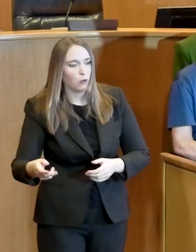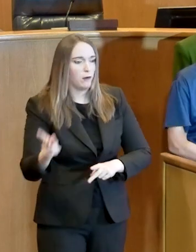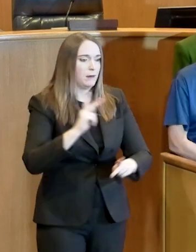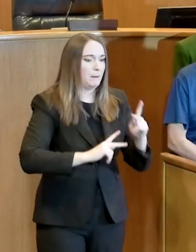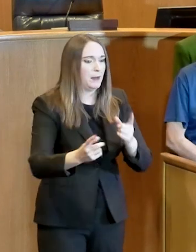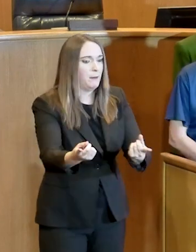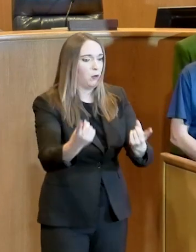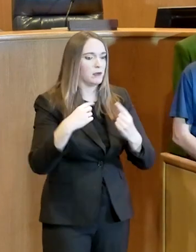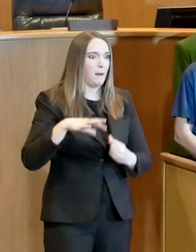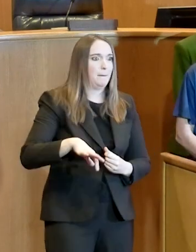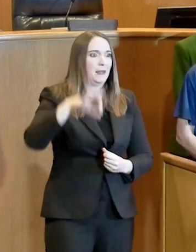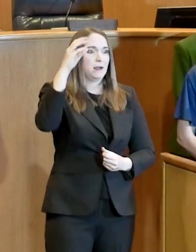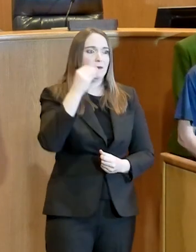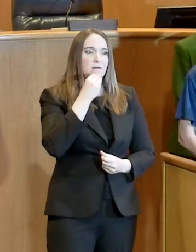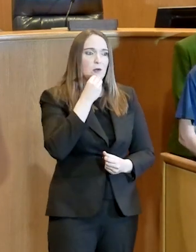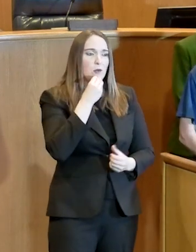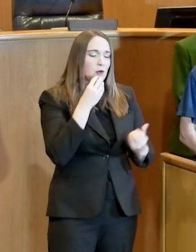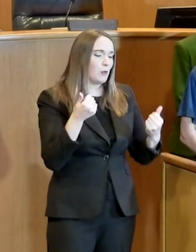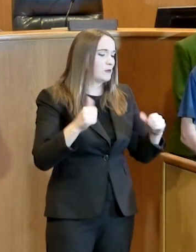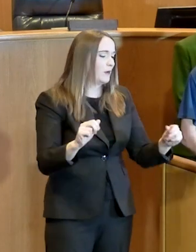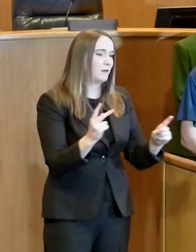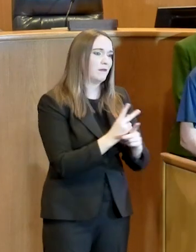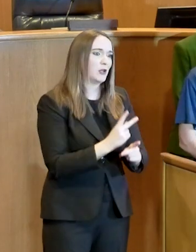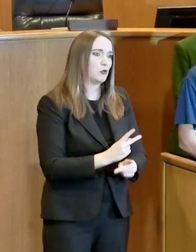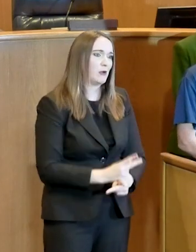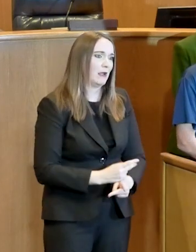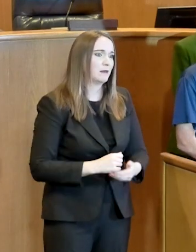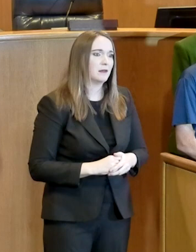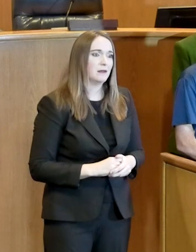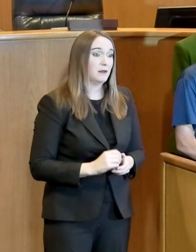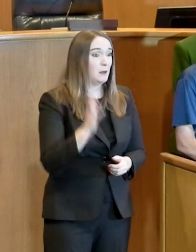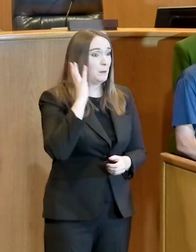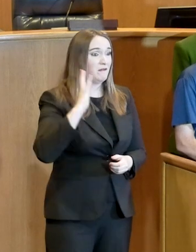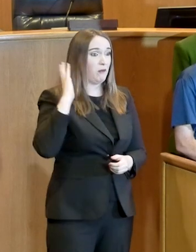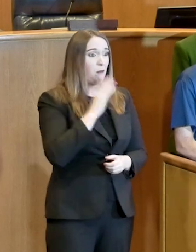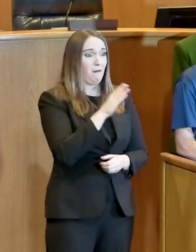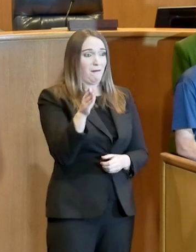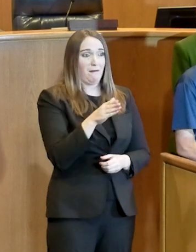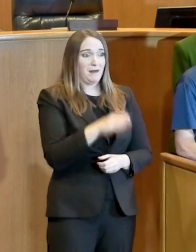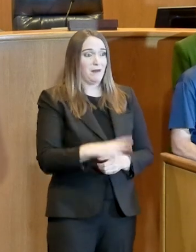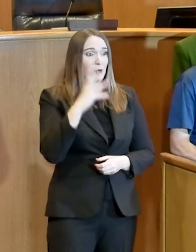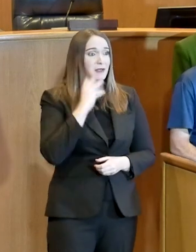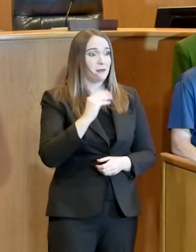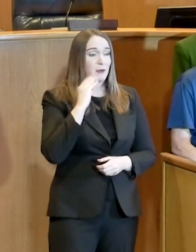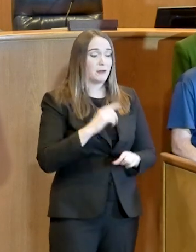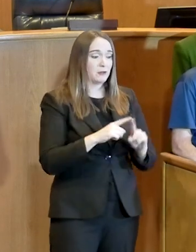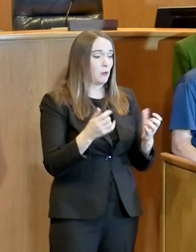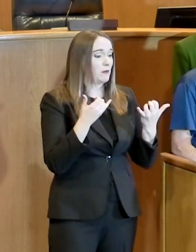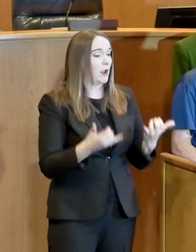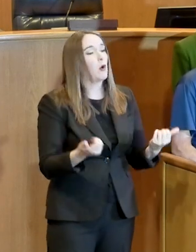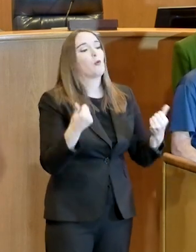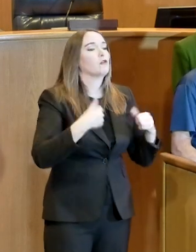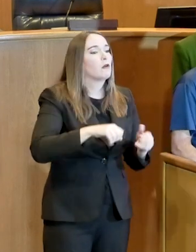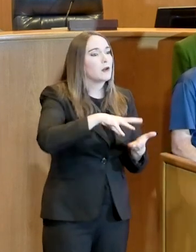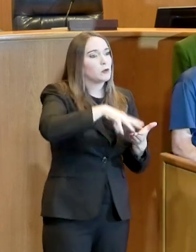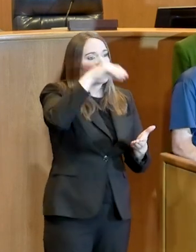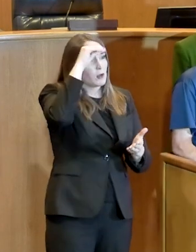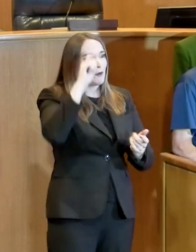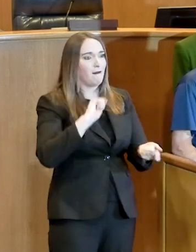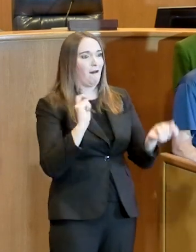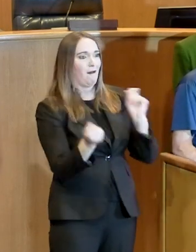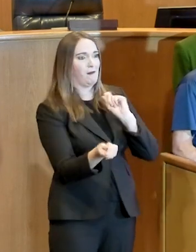don't have a lot of things that we can do besides that. And we understand for the health of our city, we're going to try to get through this. I please encourage everyone,